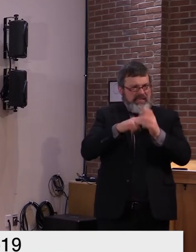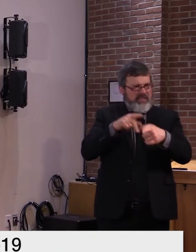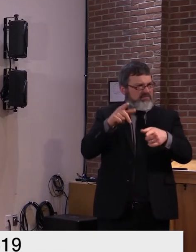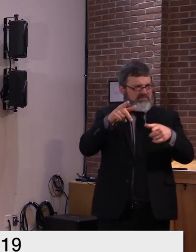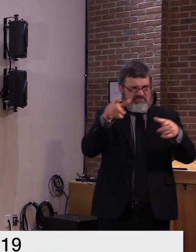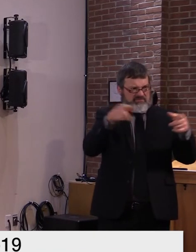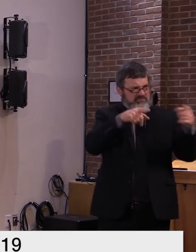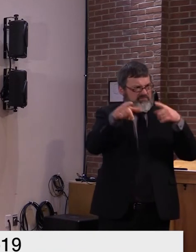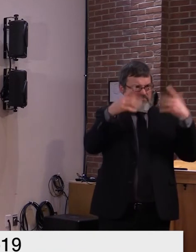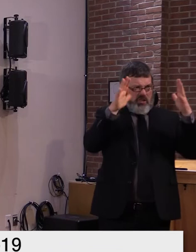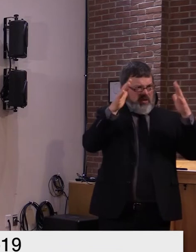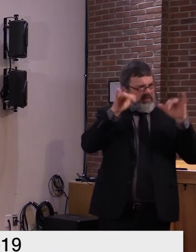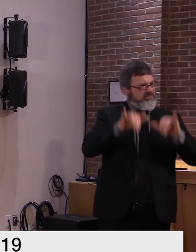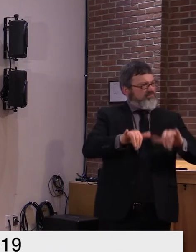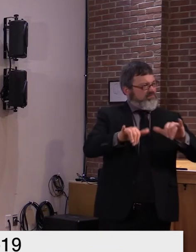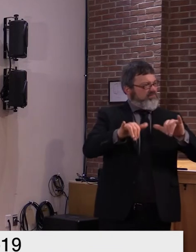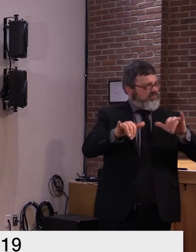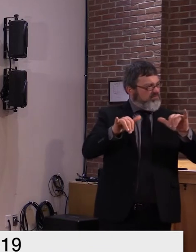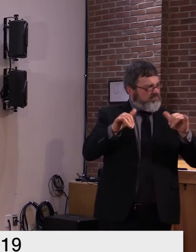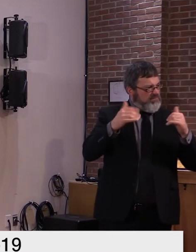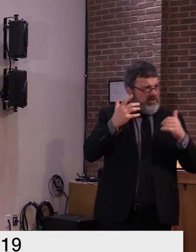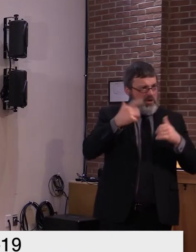context of after-school care